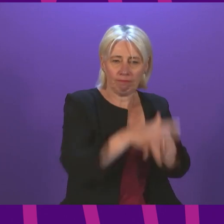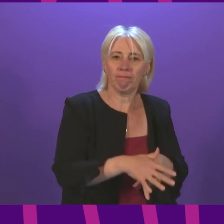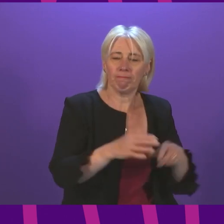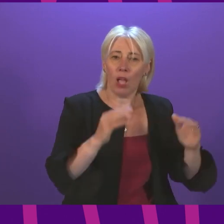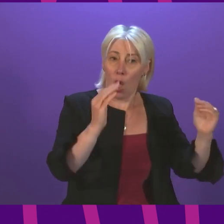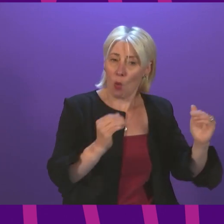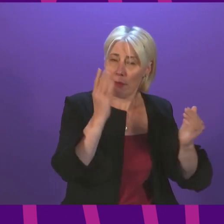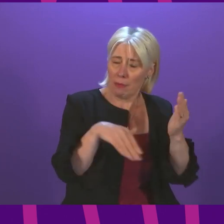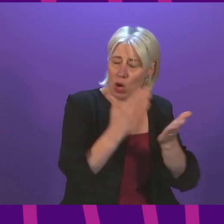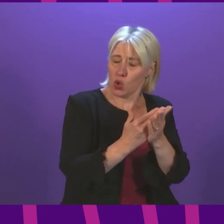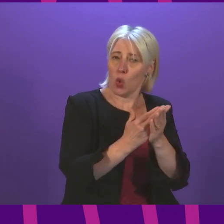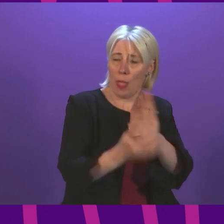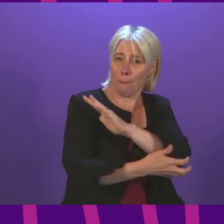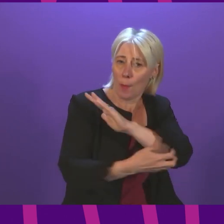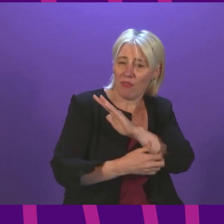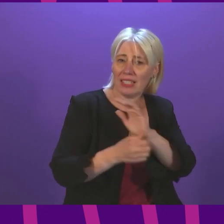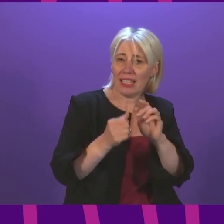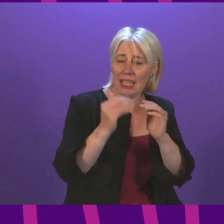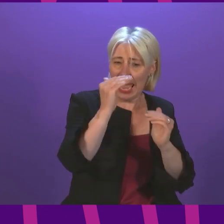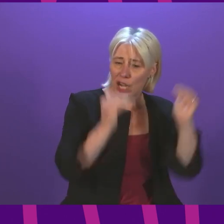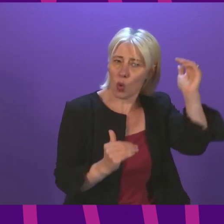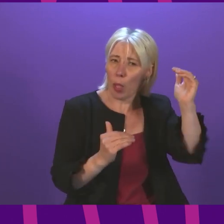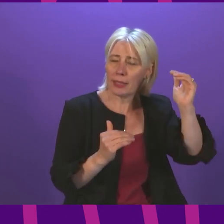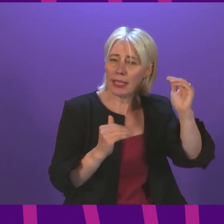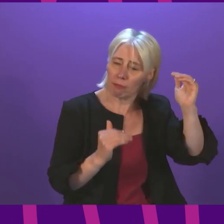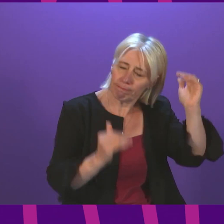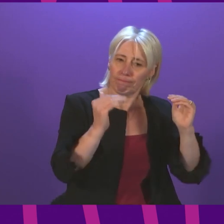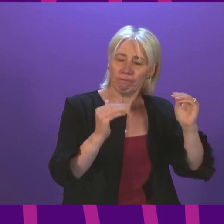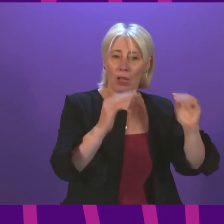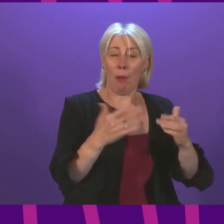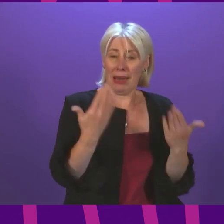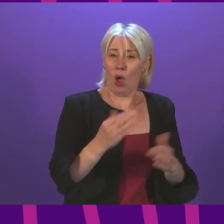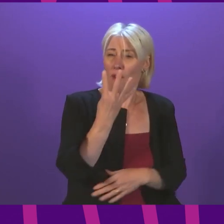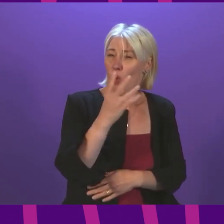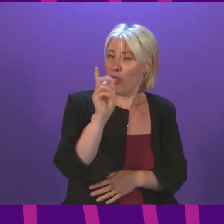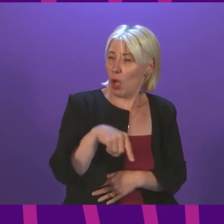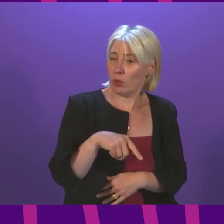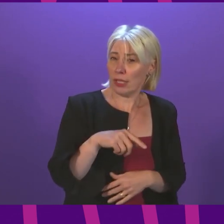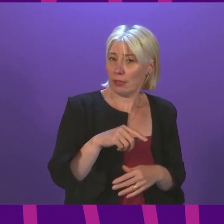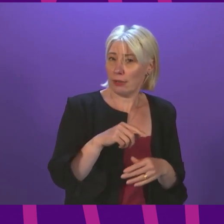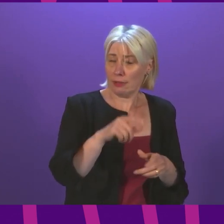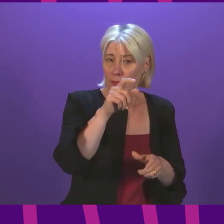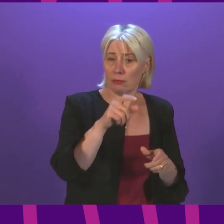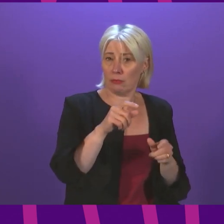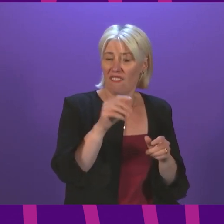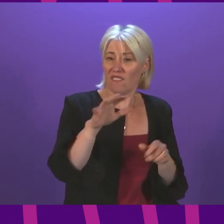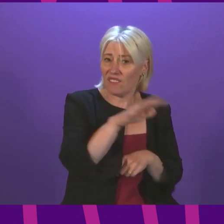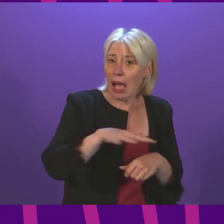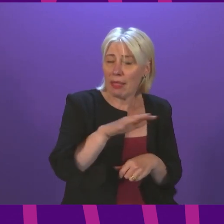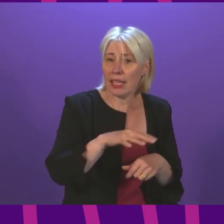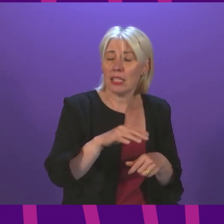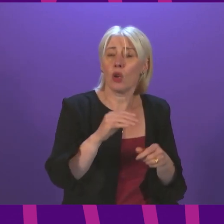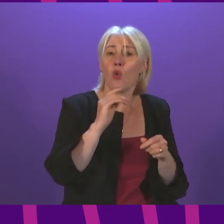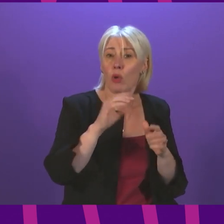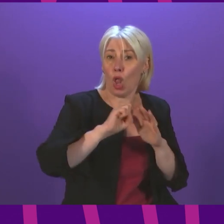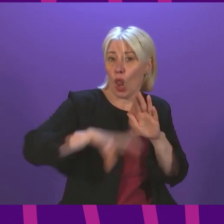end poverty and inequality. For example, as it stands, 4,000 families are set to lose out on the Scottish Child Payment when the removal of the £20